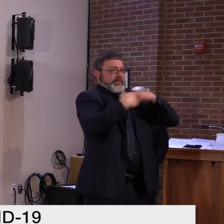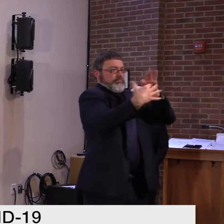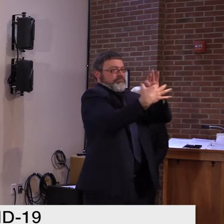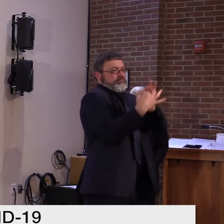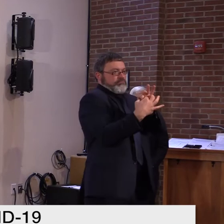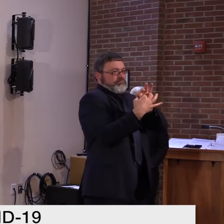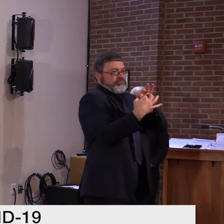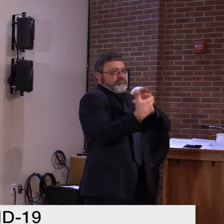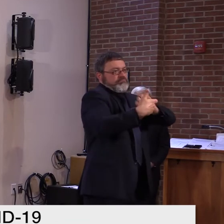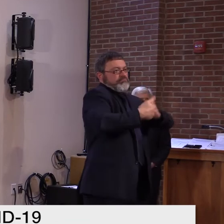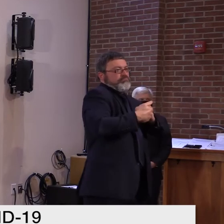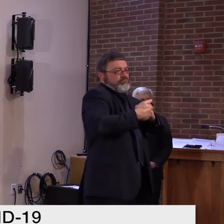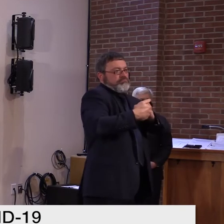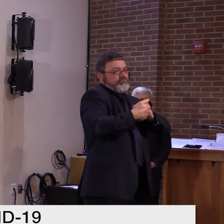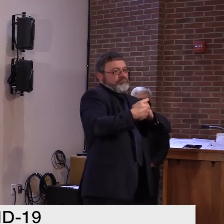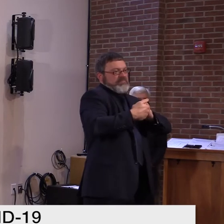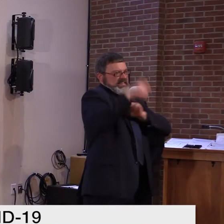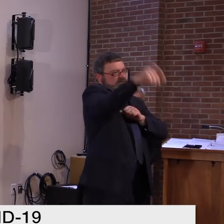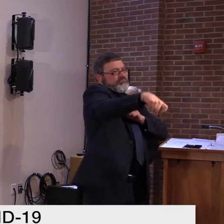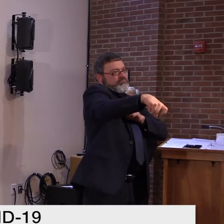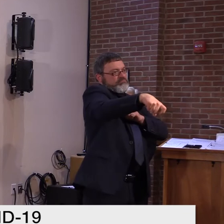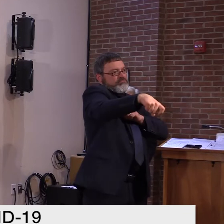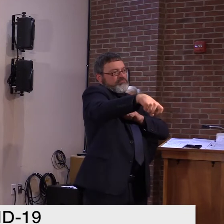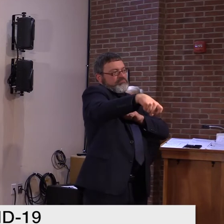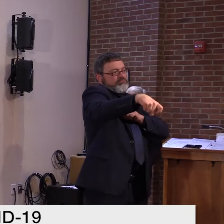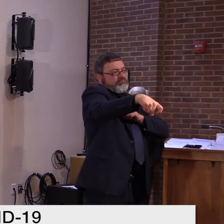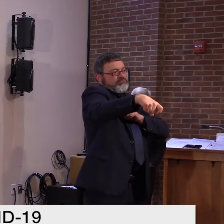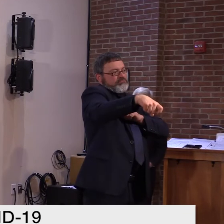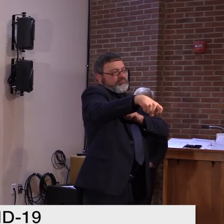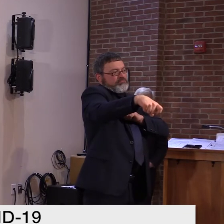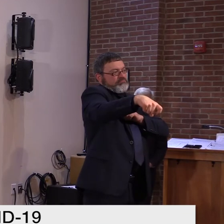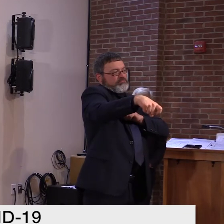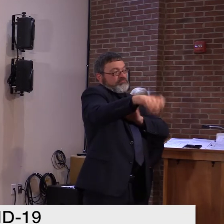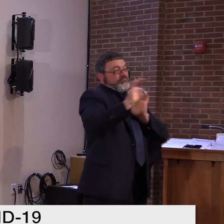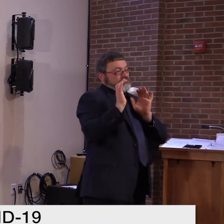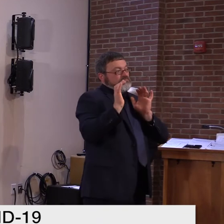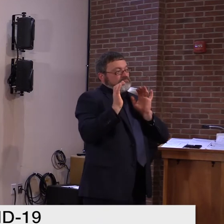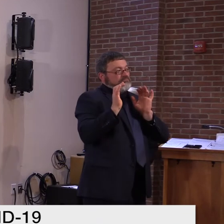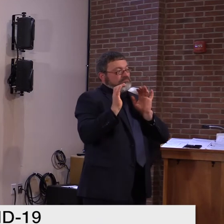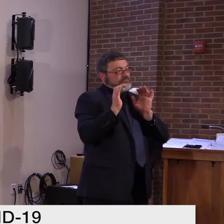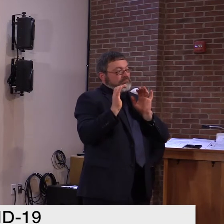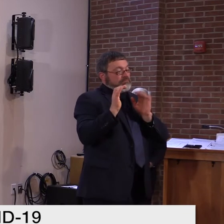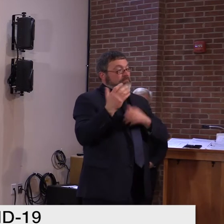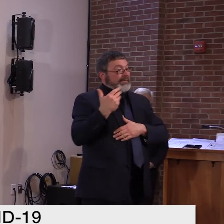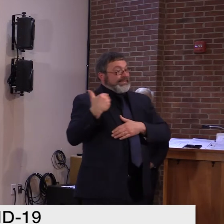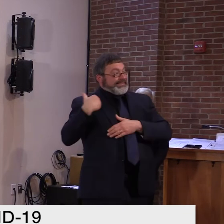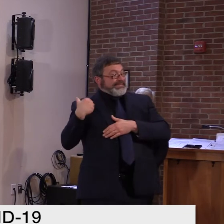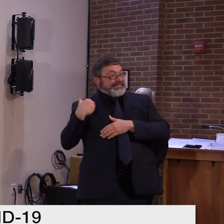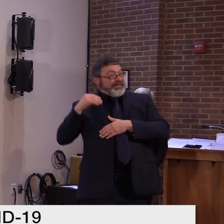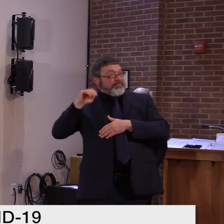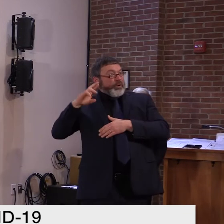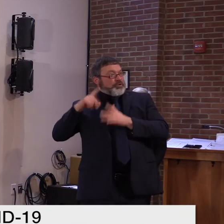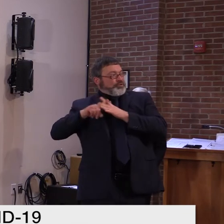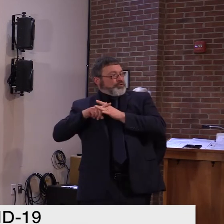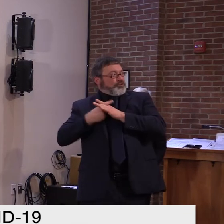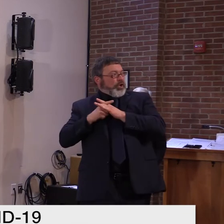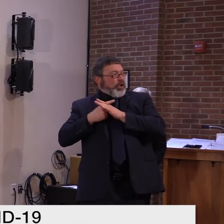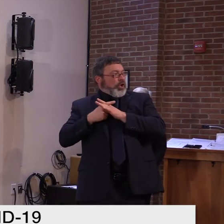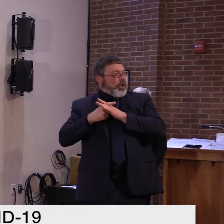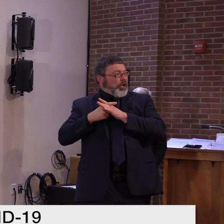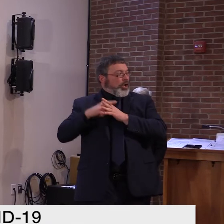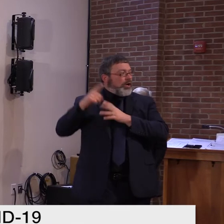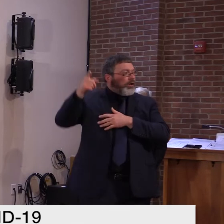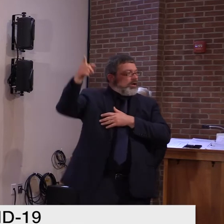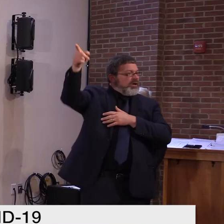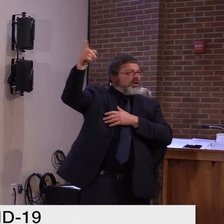in the few first few months. And we we learned how to, you know, meander our